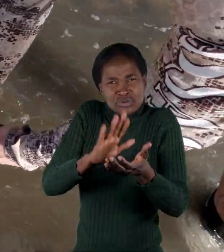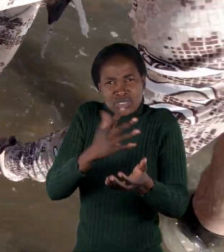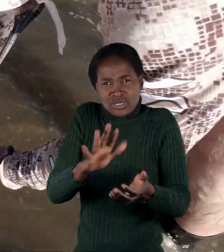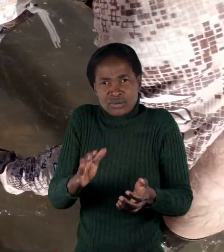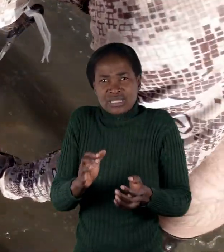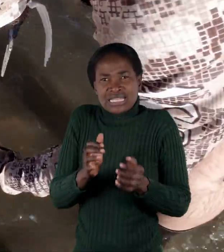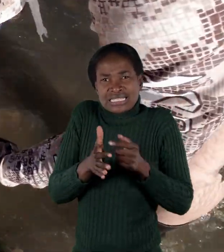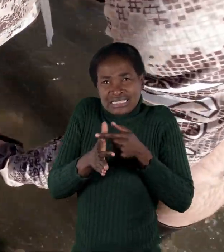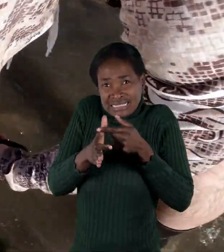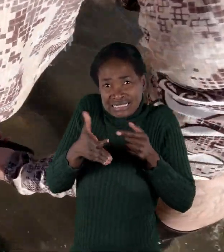to breathe.